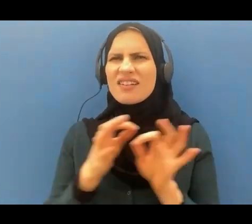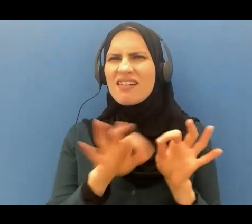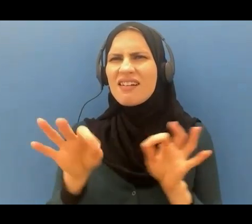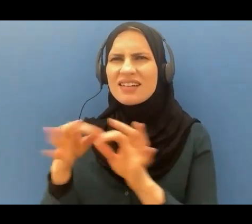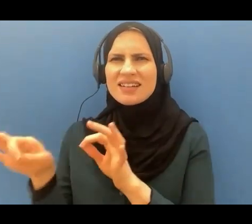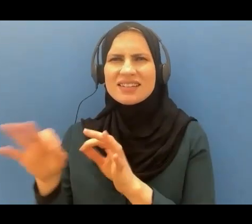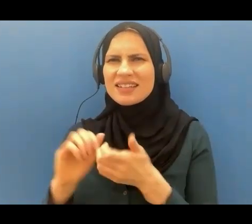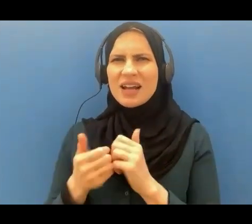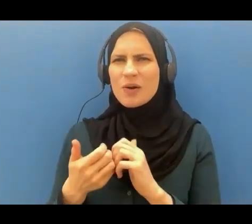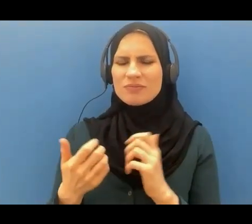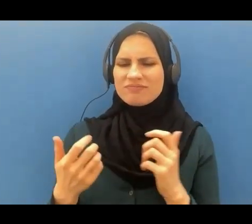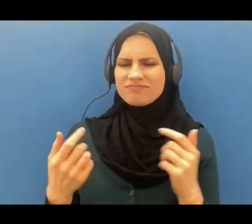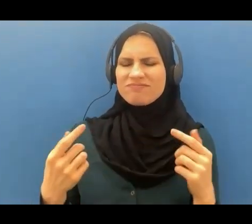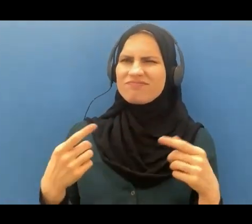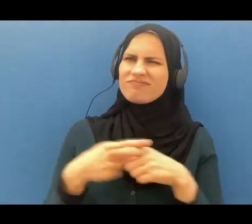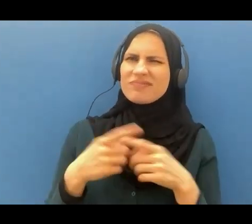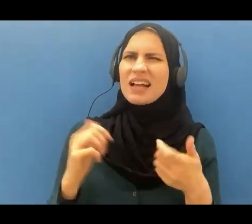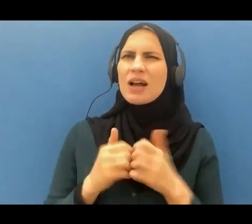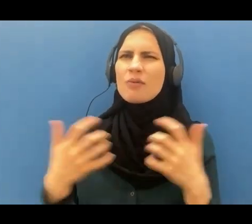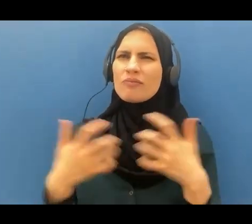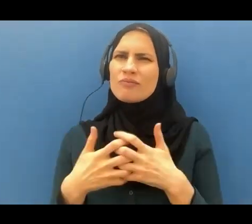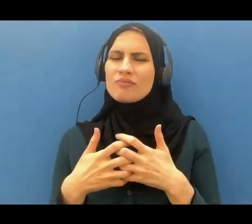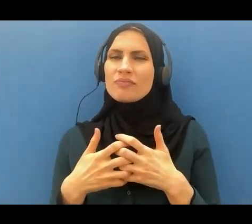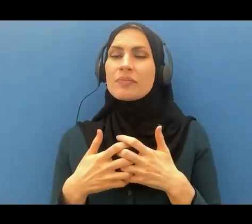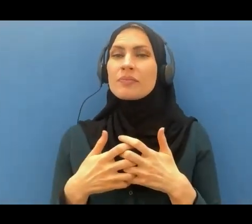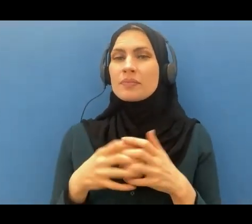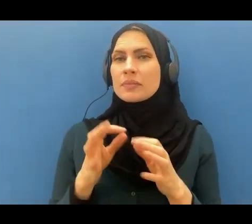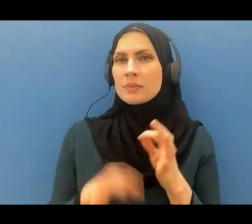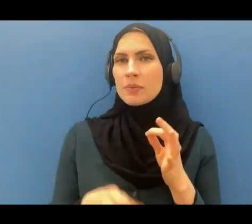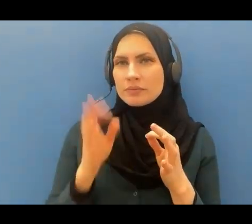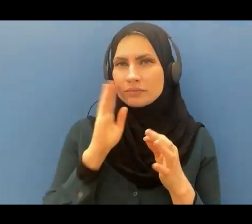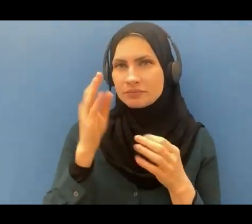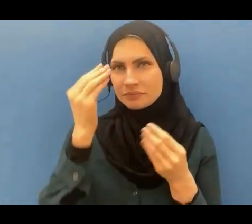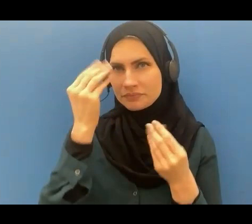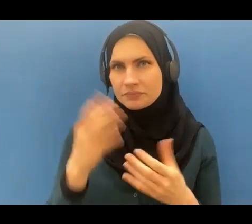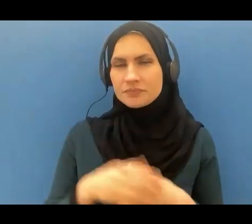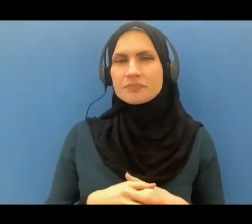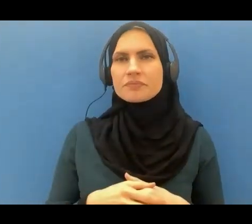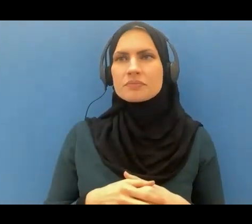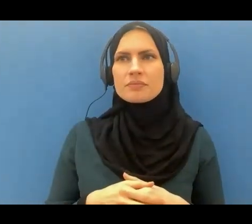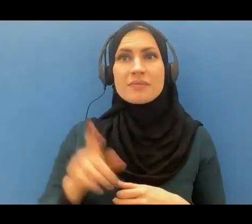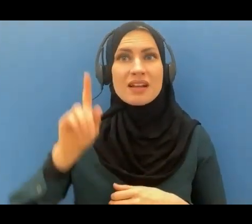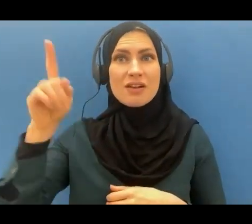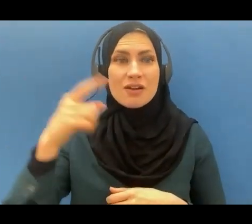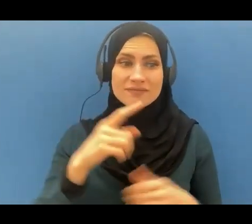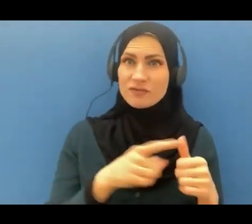It is quite simple. When Allah says that he doesn't forgive shirk, it means